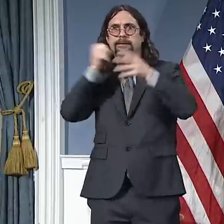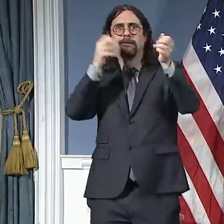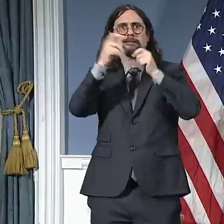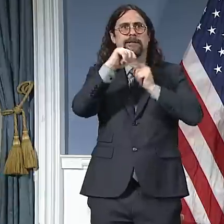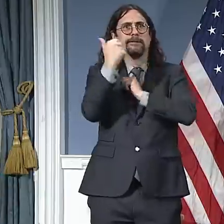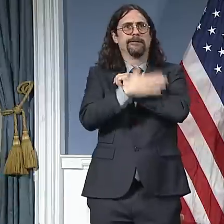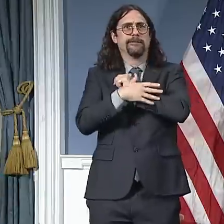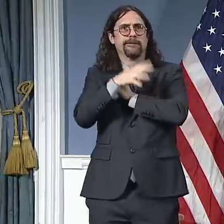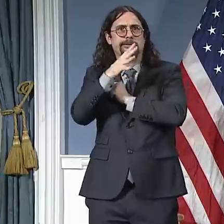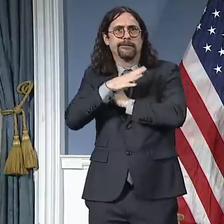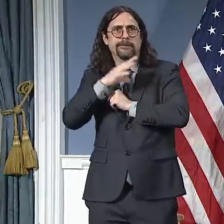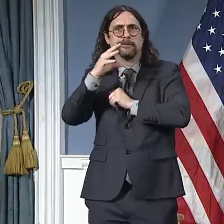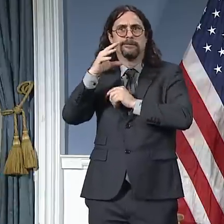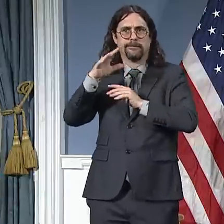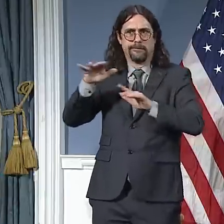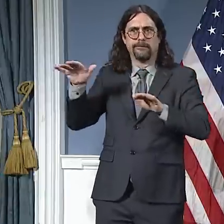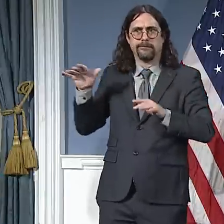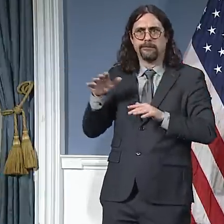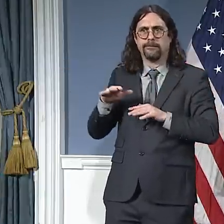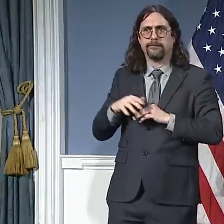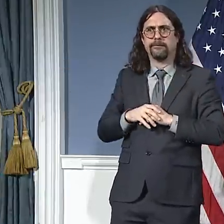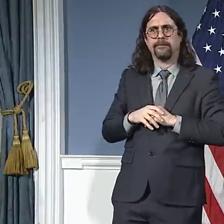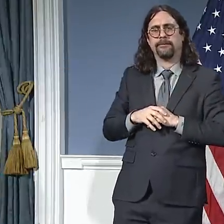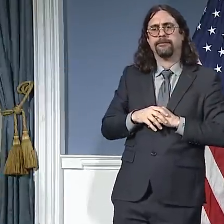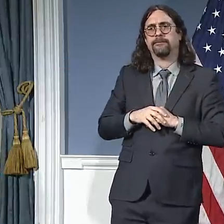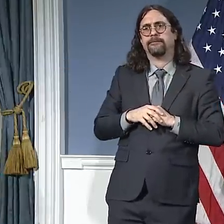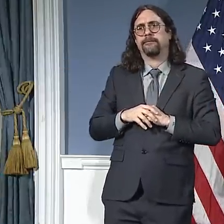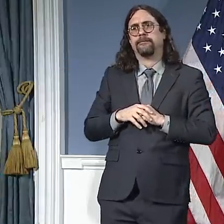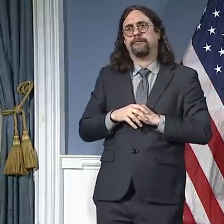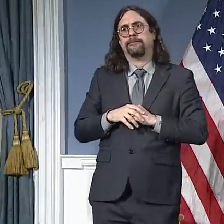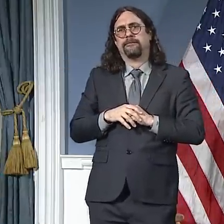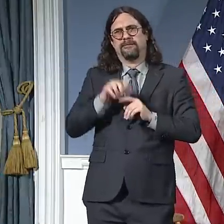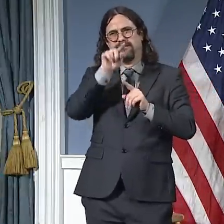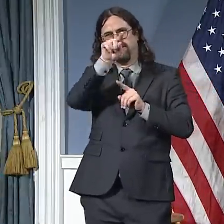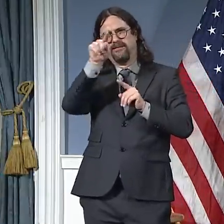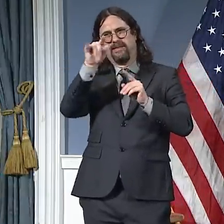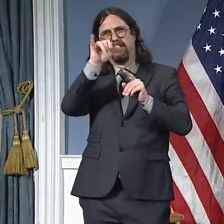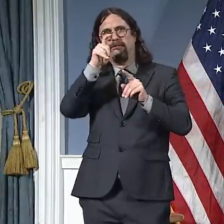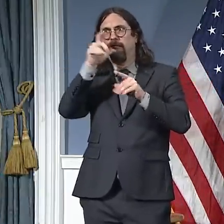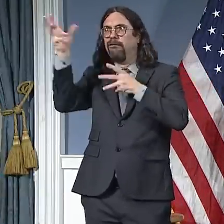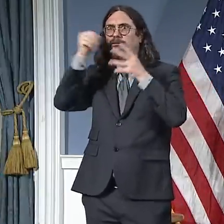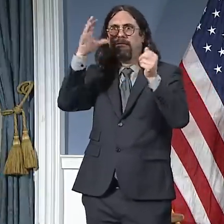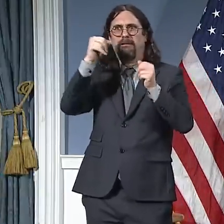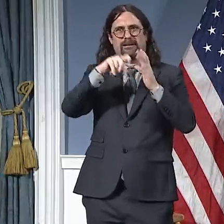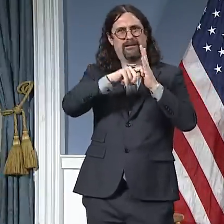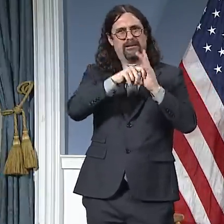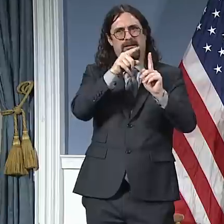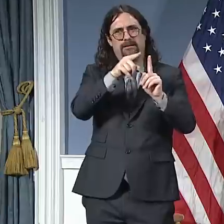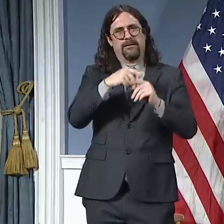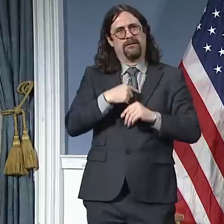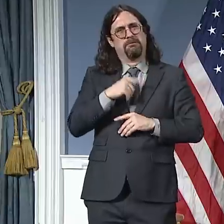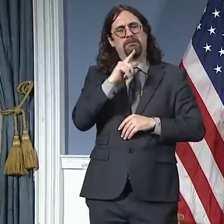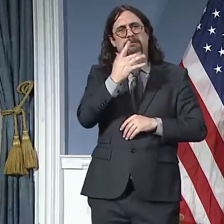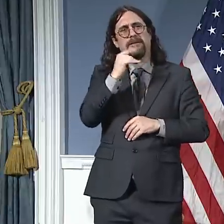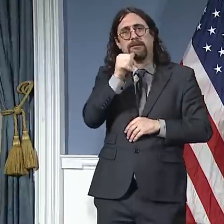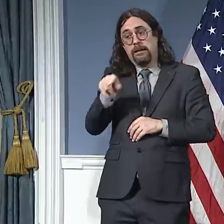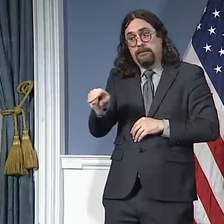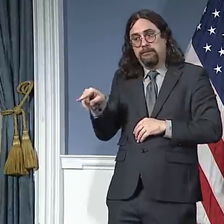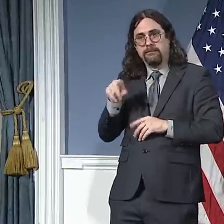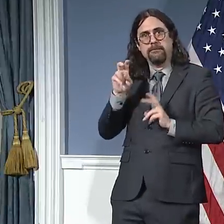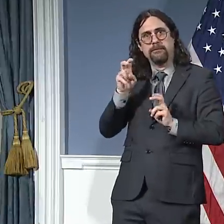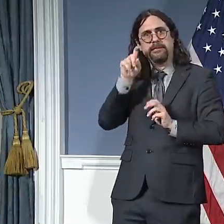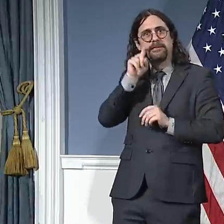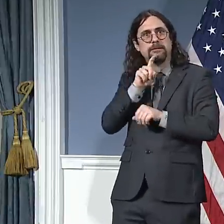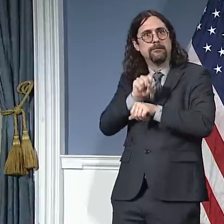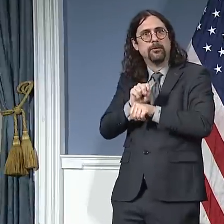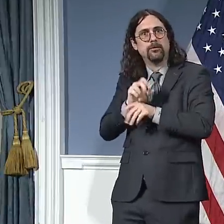if there's any way to avoid that. That's generally our view before all this. So I know there's sensitivity on that front. But